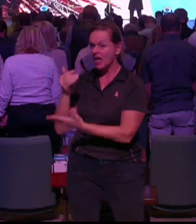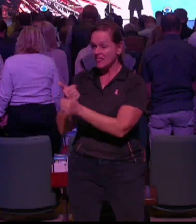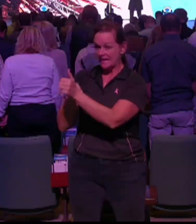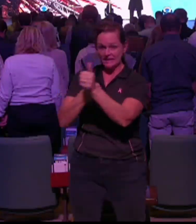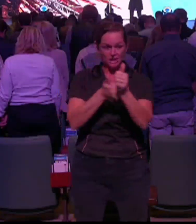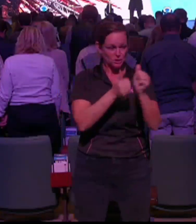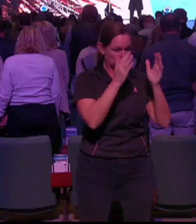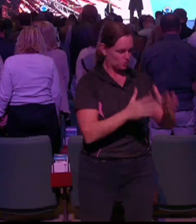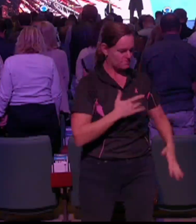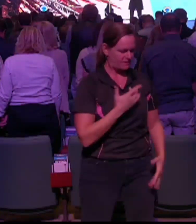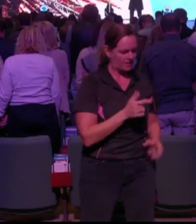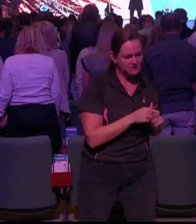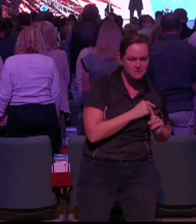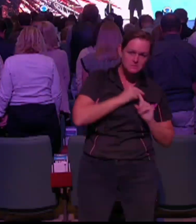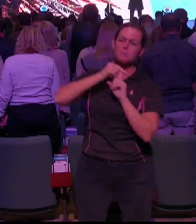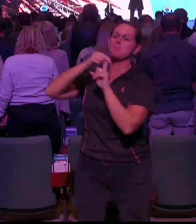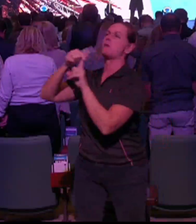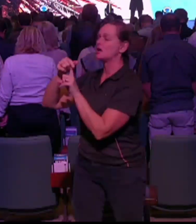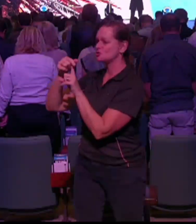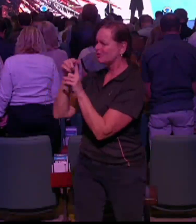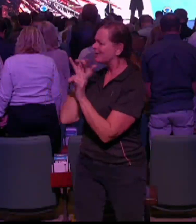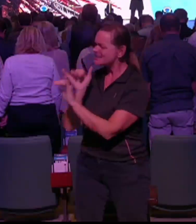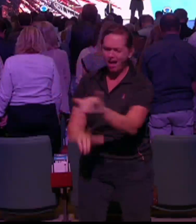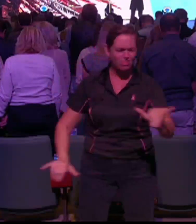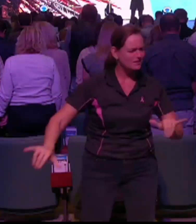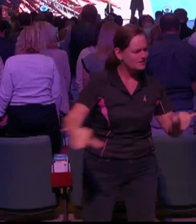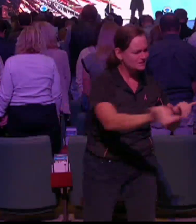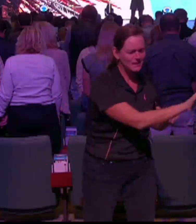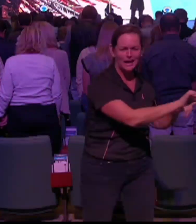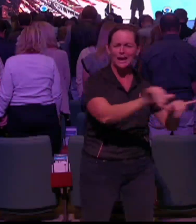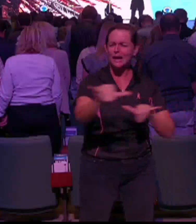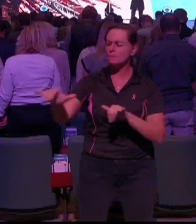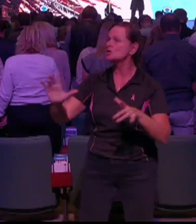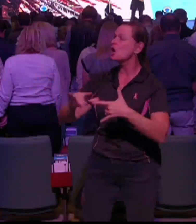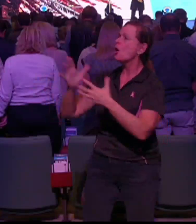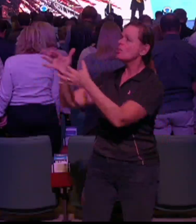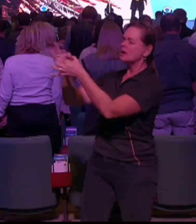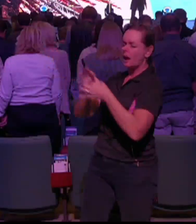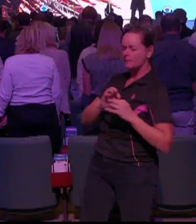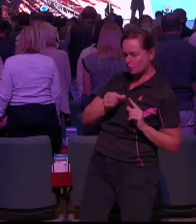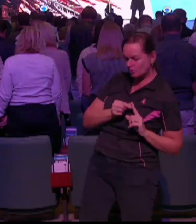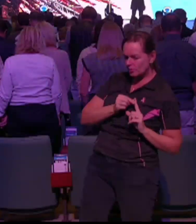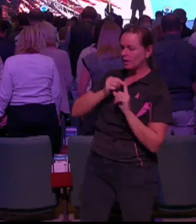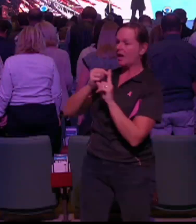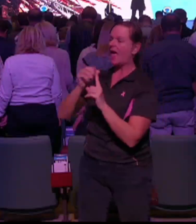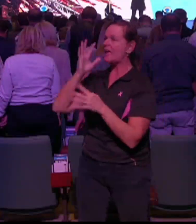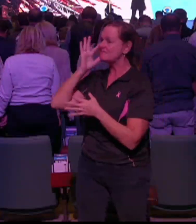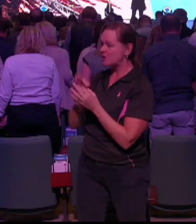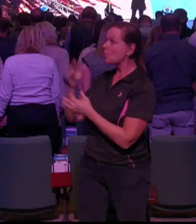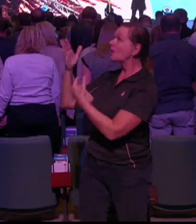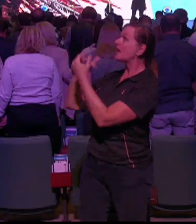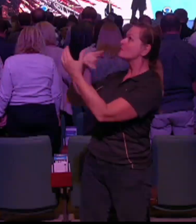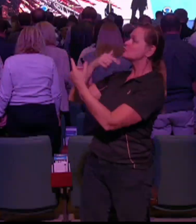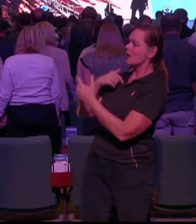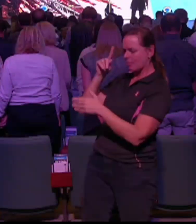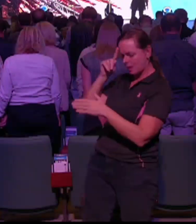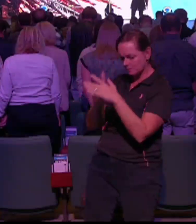down things in faith that you will astound them with later because of your faithfulness. In Jesus'